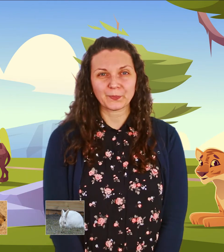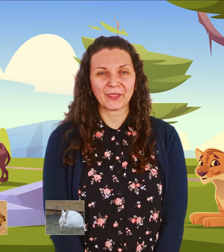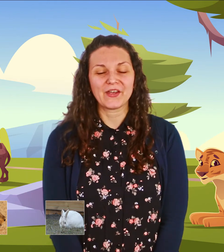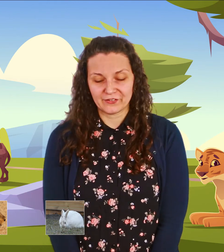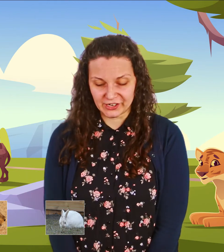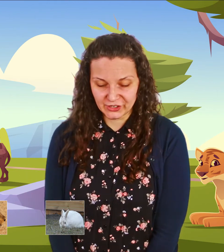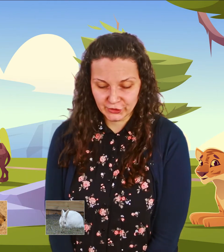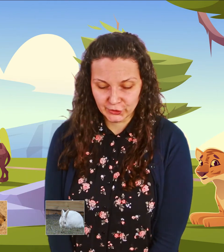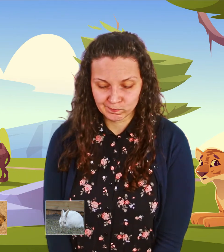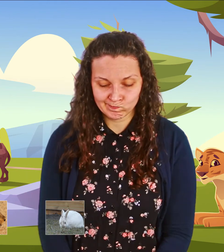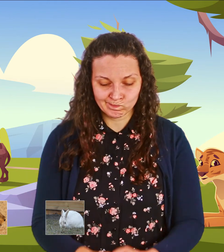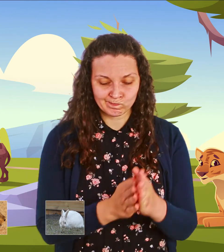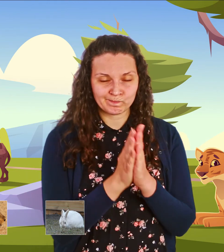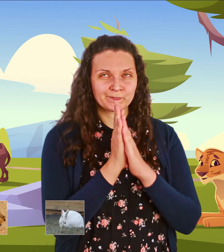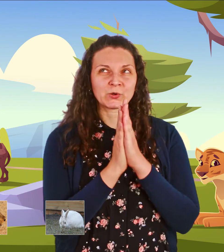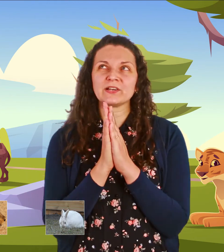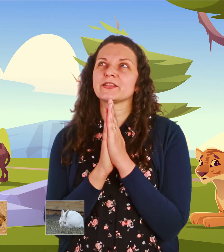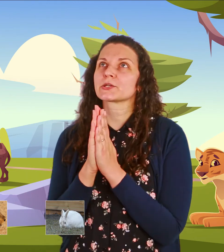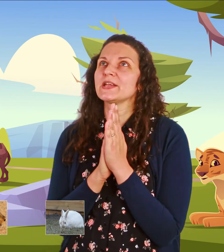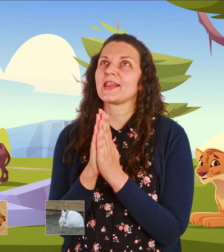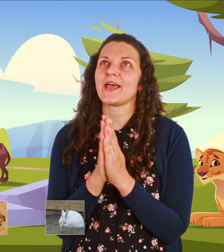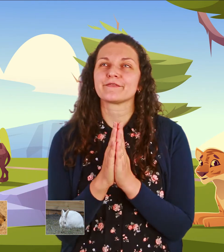Very good. Hmm, only three left.